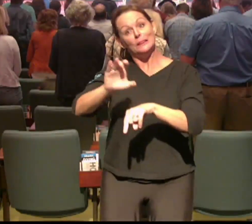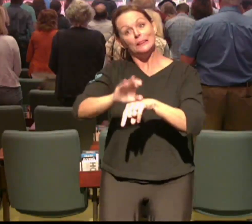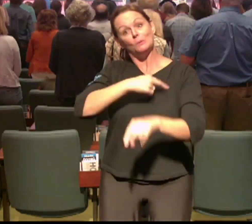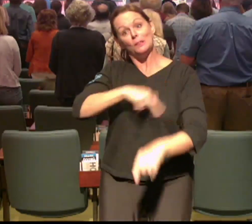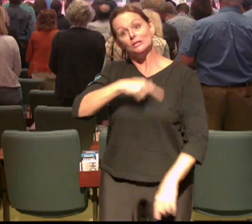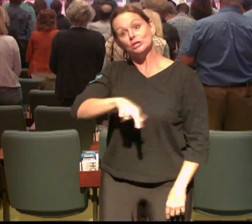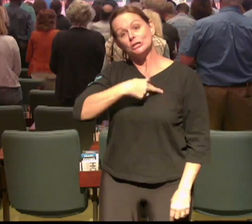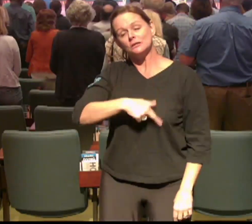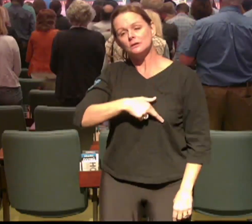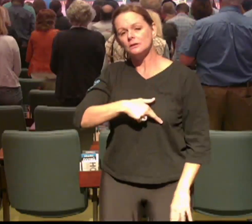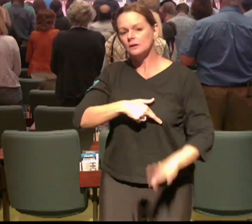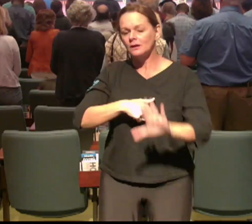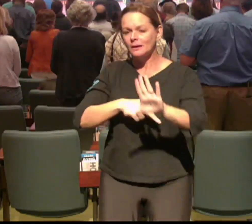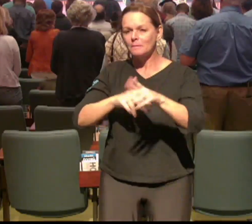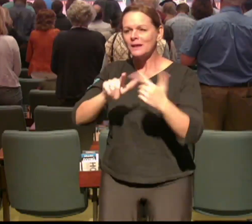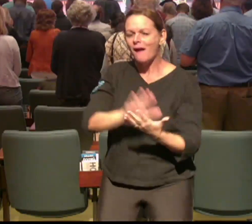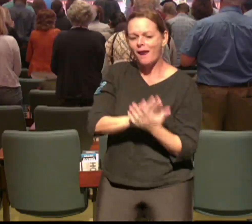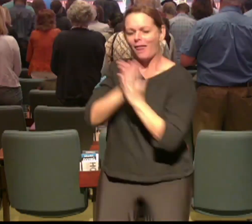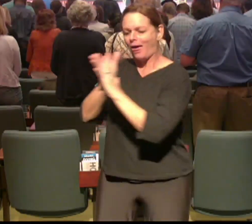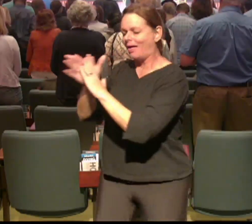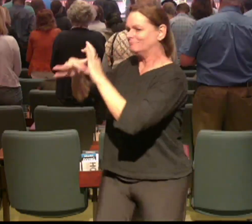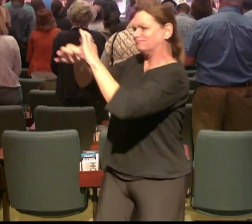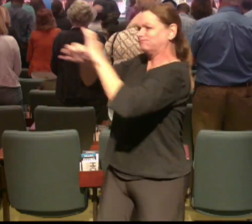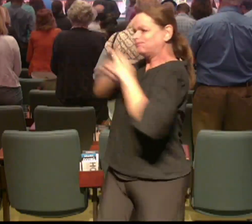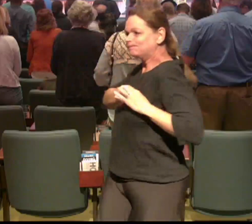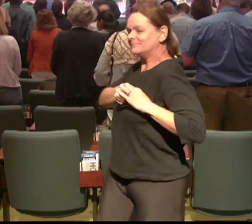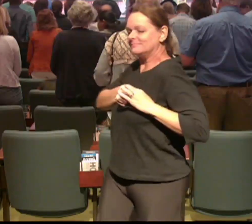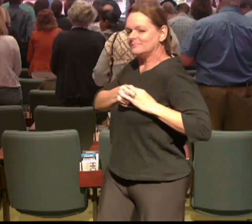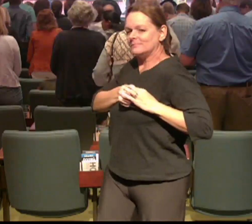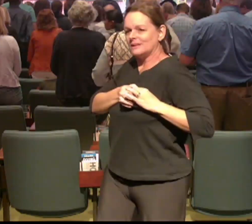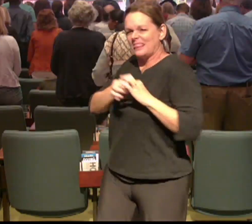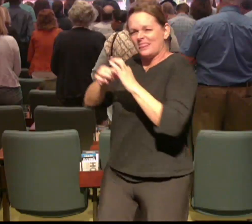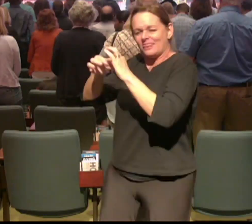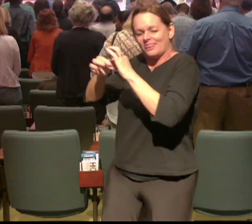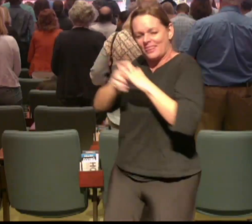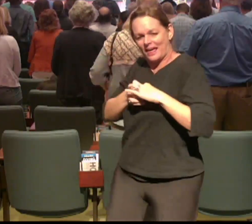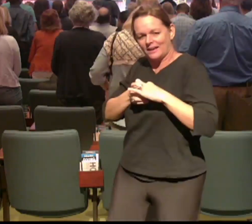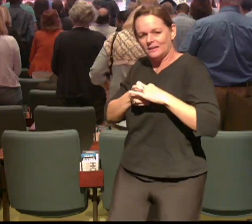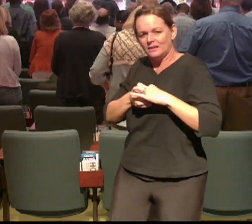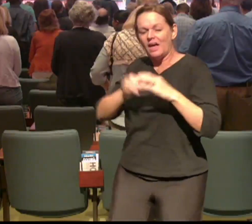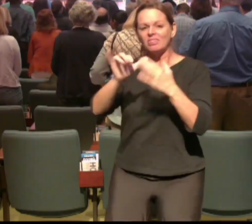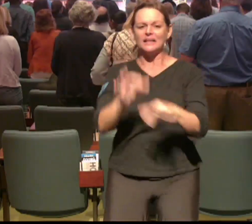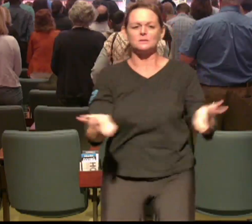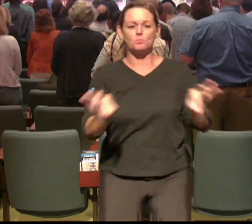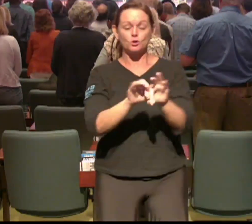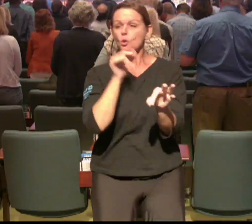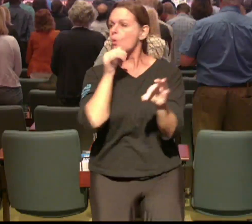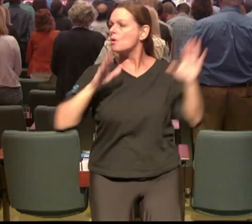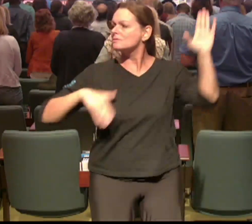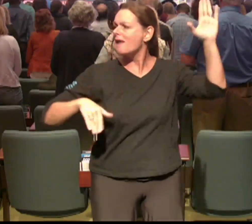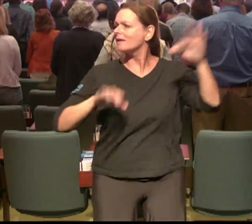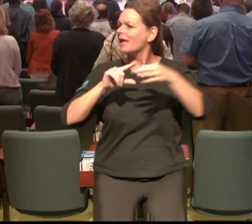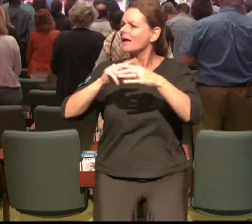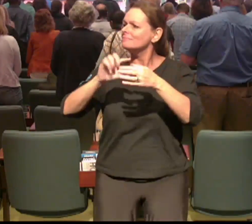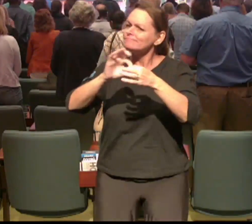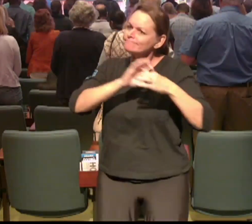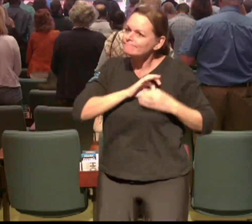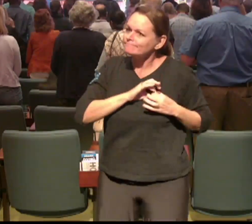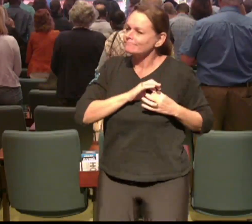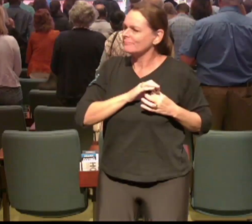can only come from Jesus and you're missing that let me tell you it starts in a relationship with him and we want to pray with you to help you start that relationship